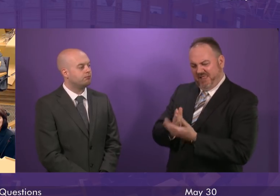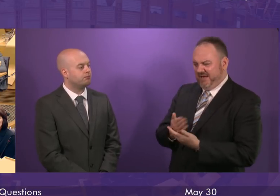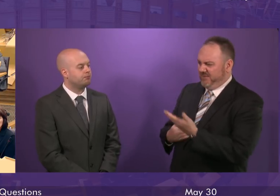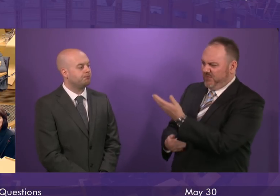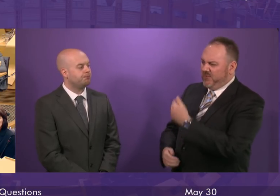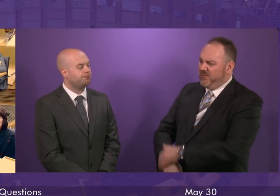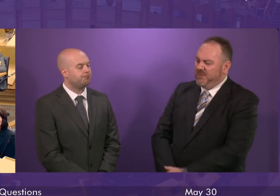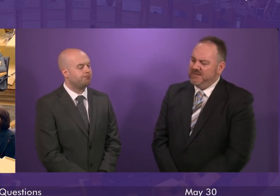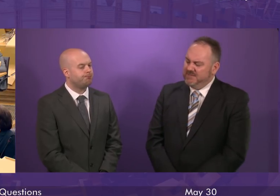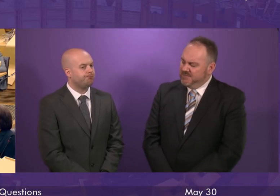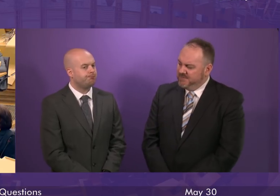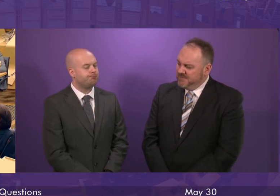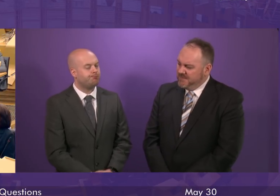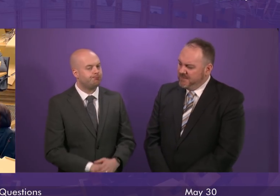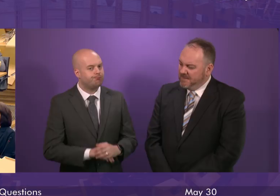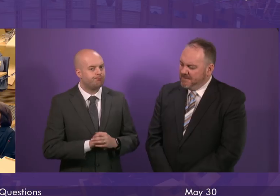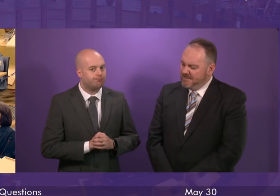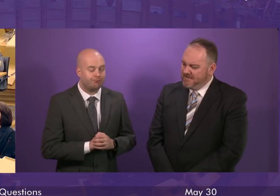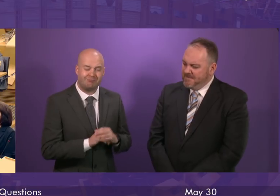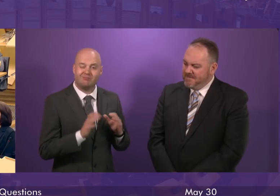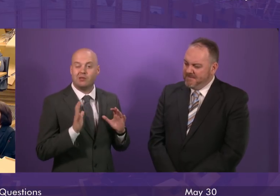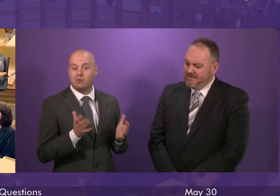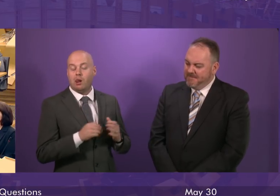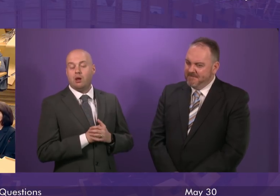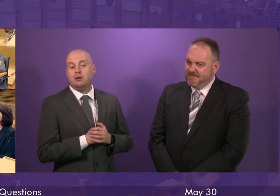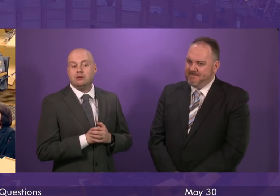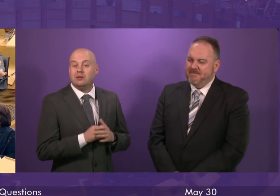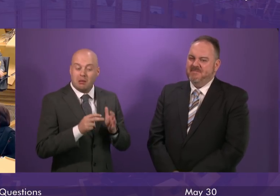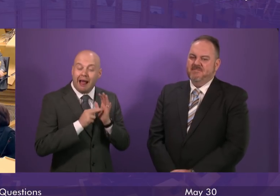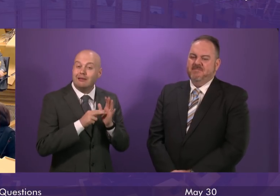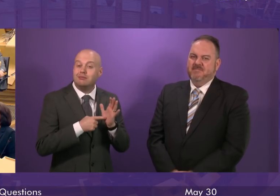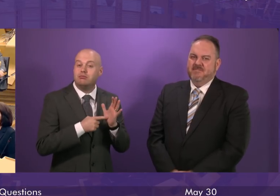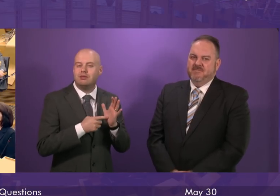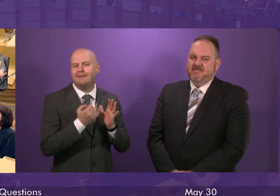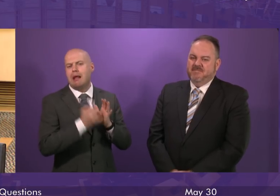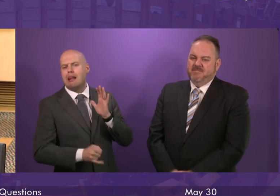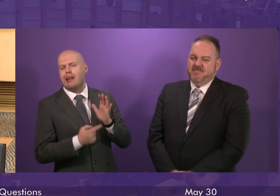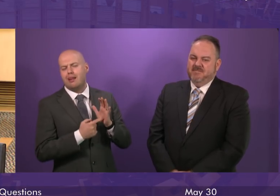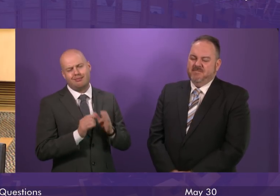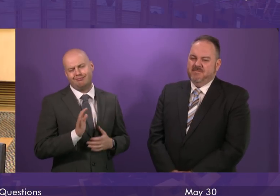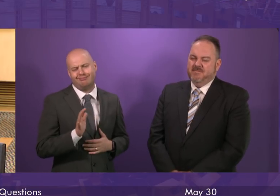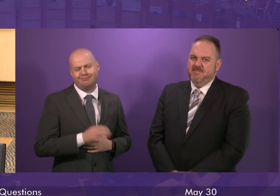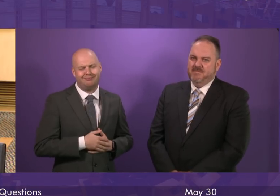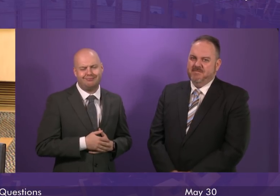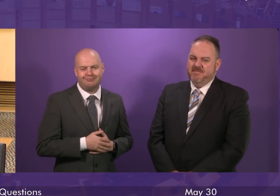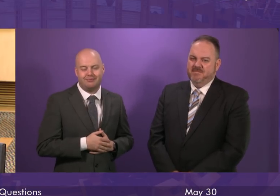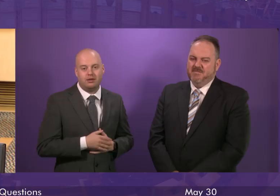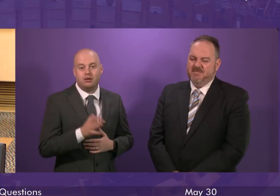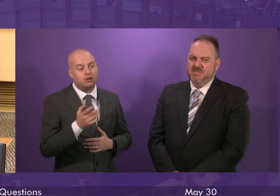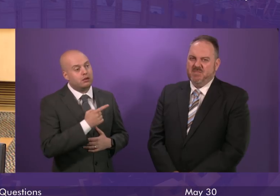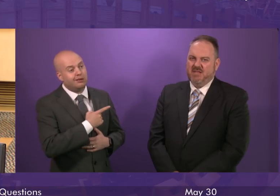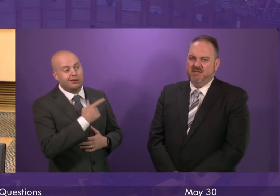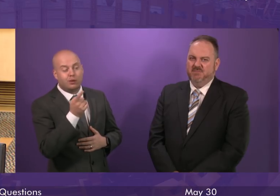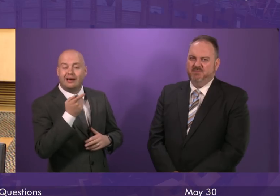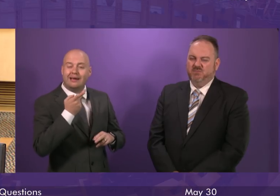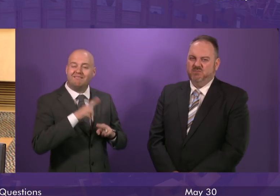First Minister. Actually, the plan is not failing and anybody who understands how the health service